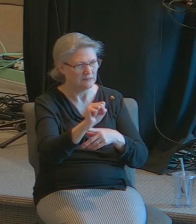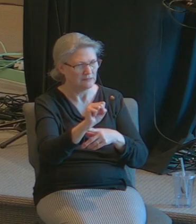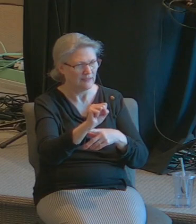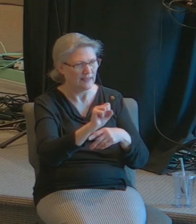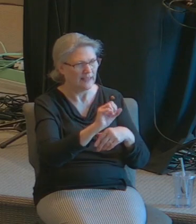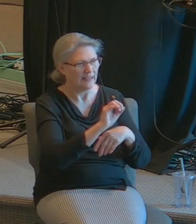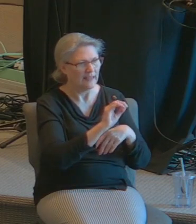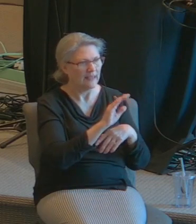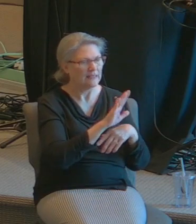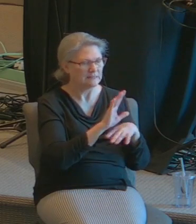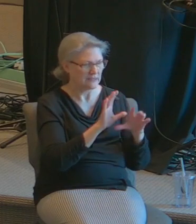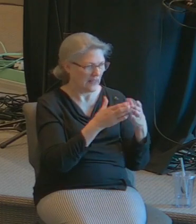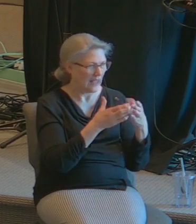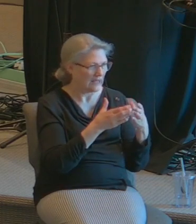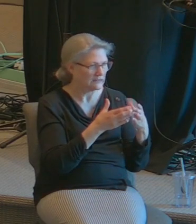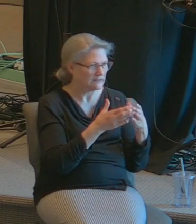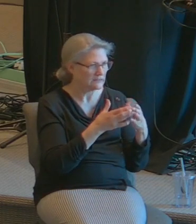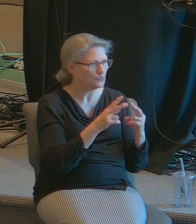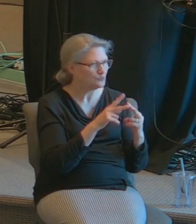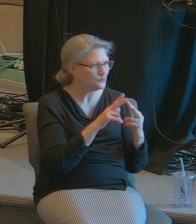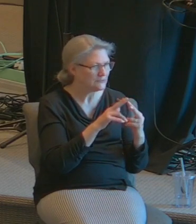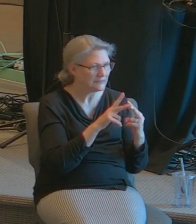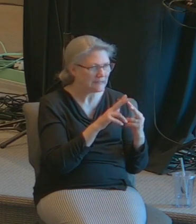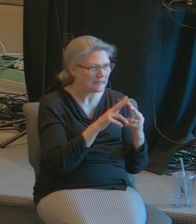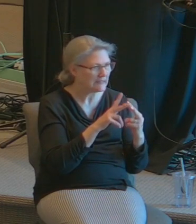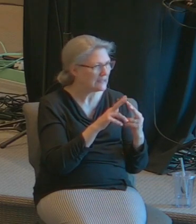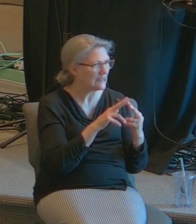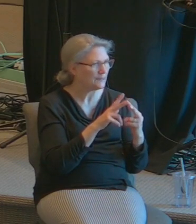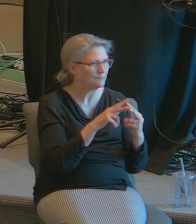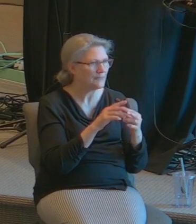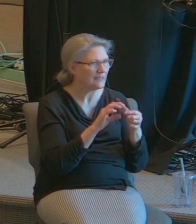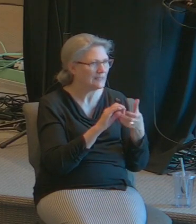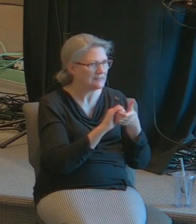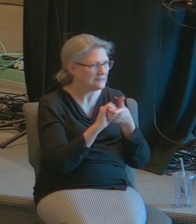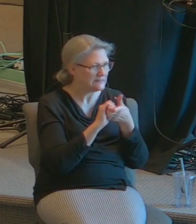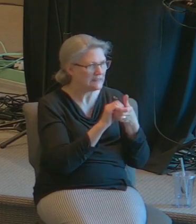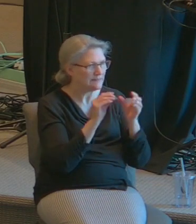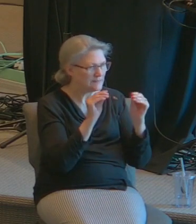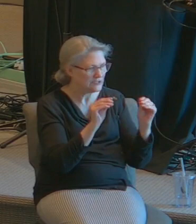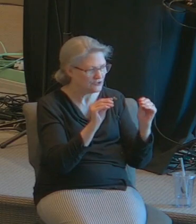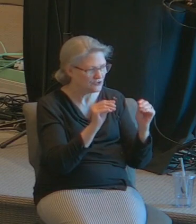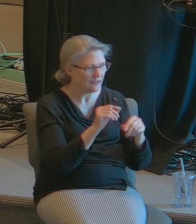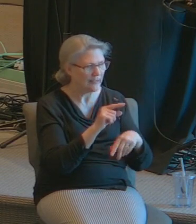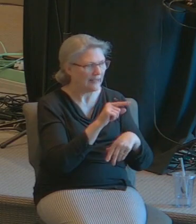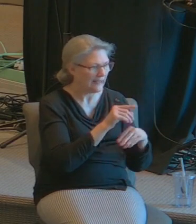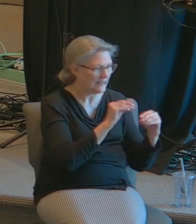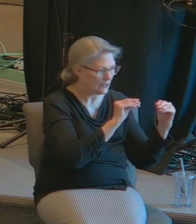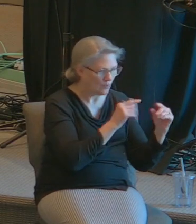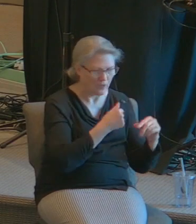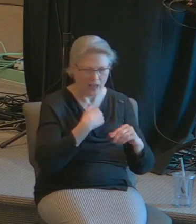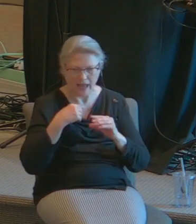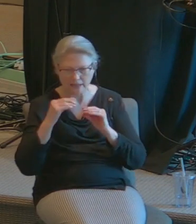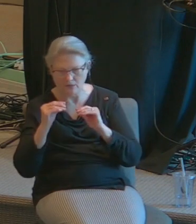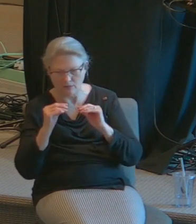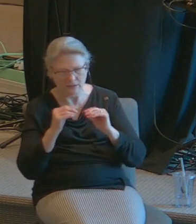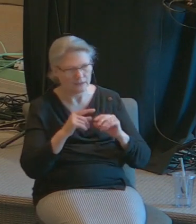he and I were double teaming he taught for a while and I taught for a while